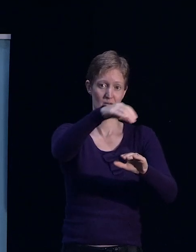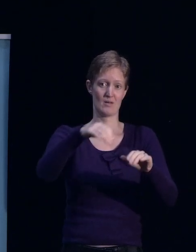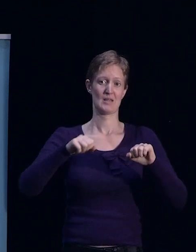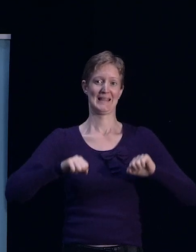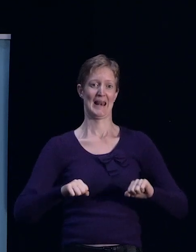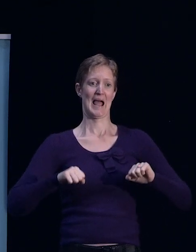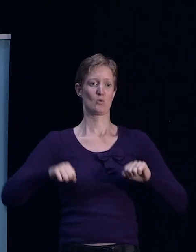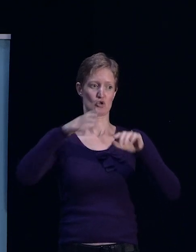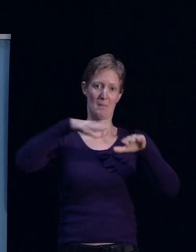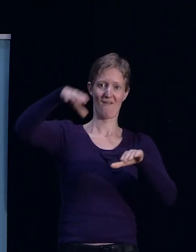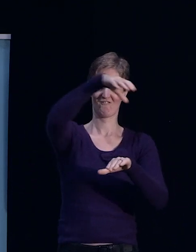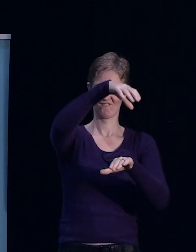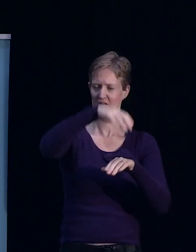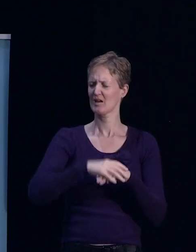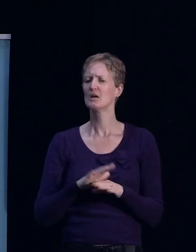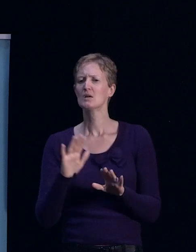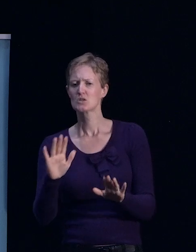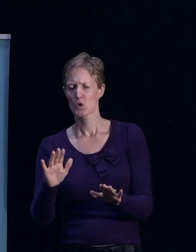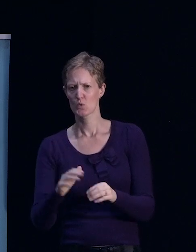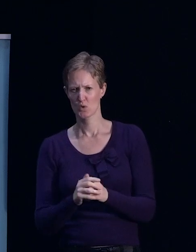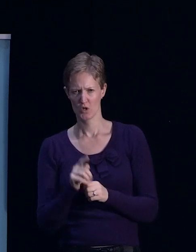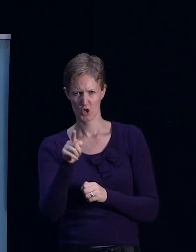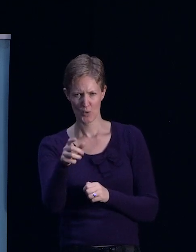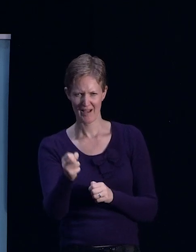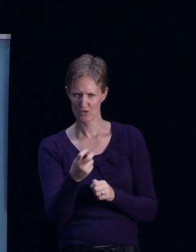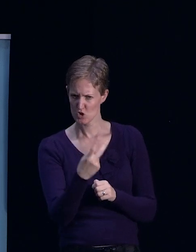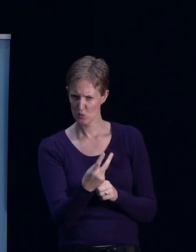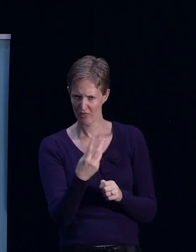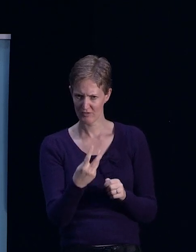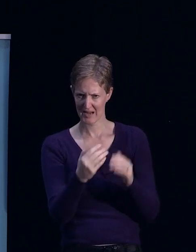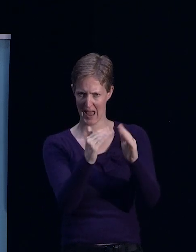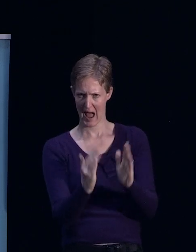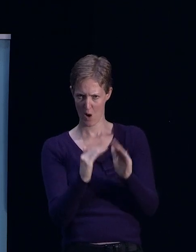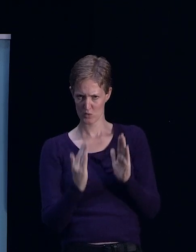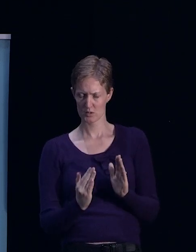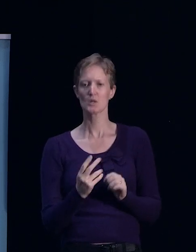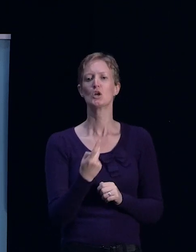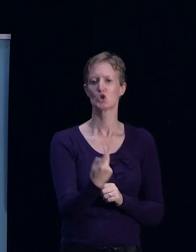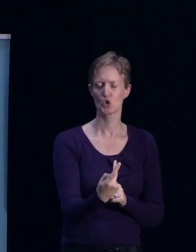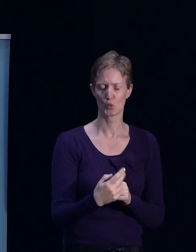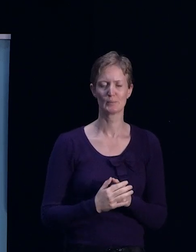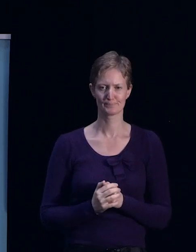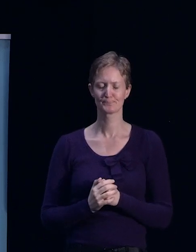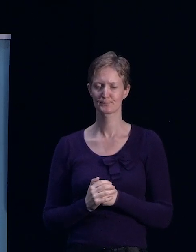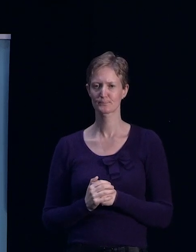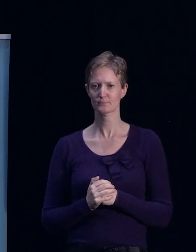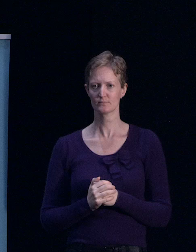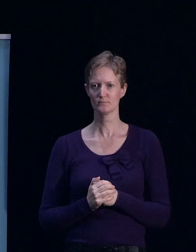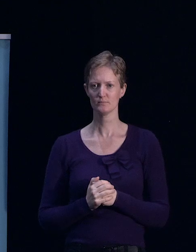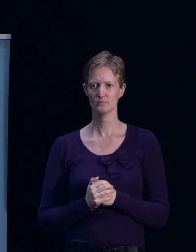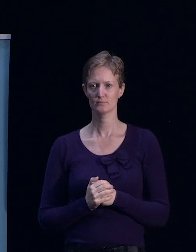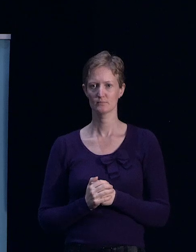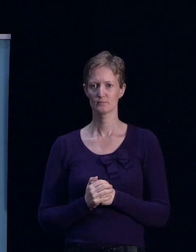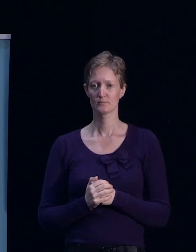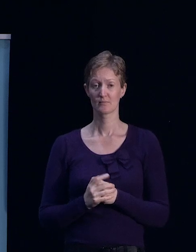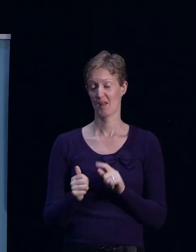section. So is yours, sorry, is one of two or three? Yes, two. There's only two in a cul-de-sac. Okay. And it's all